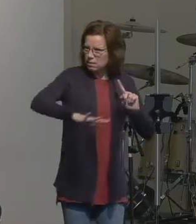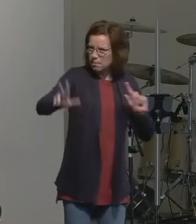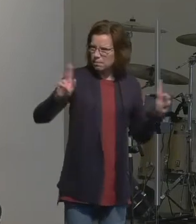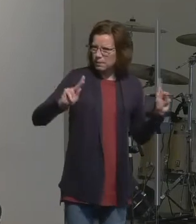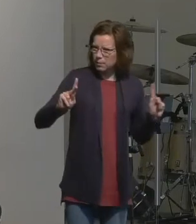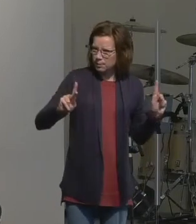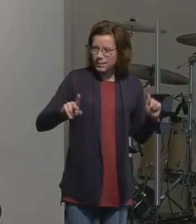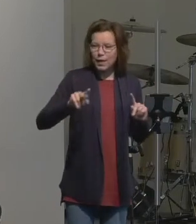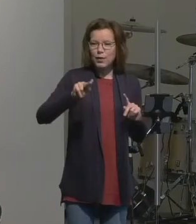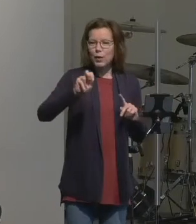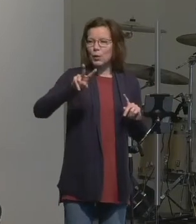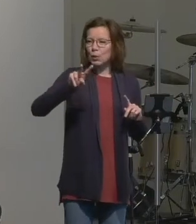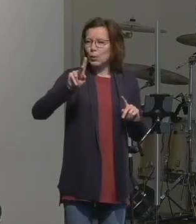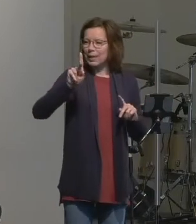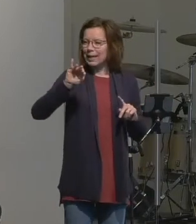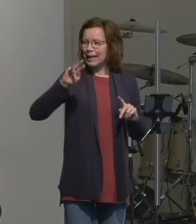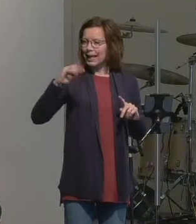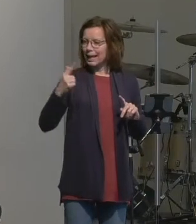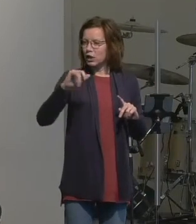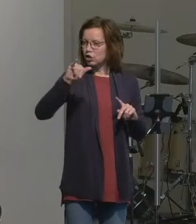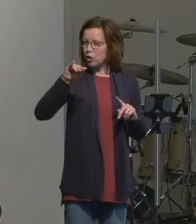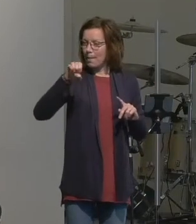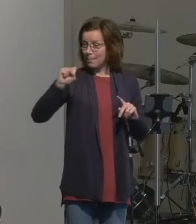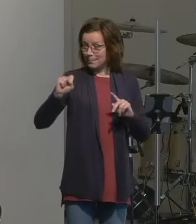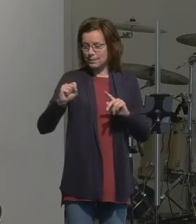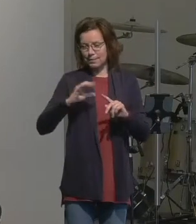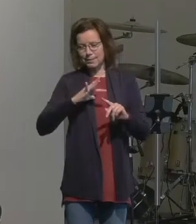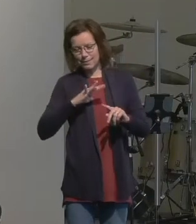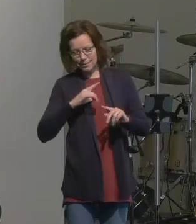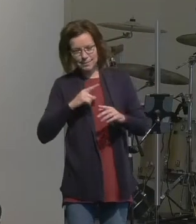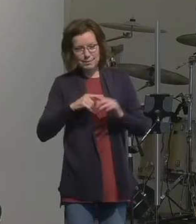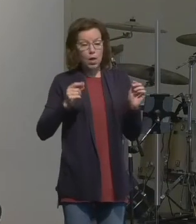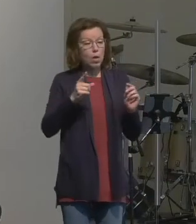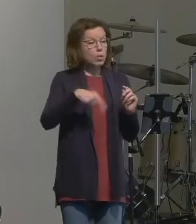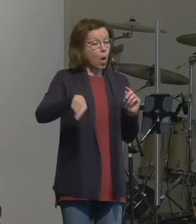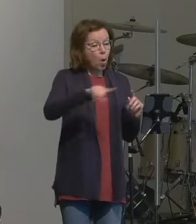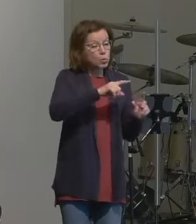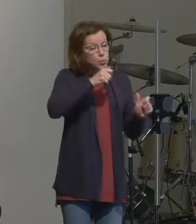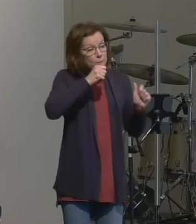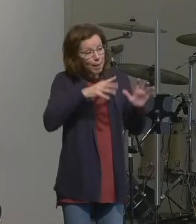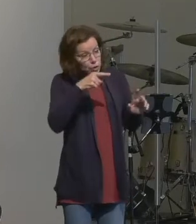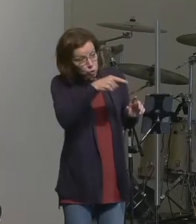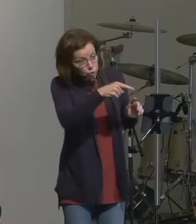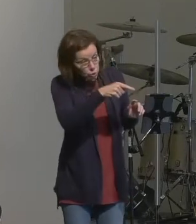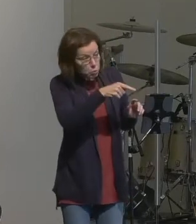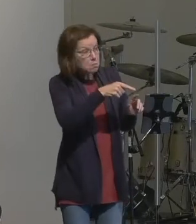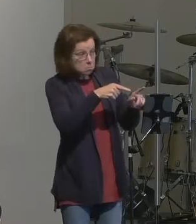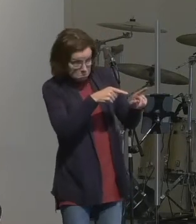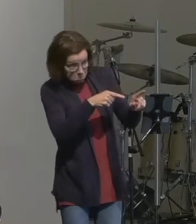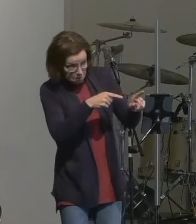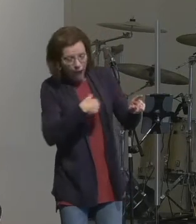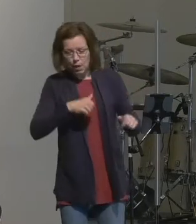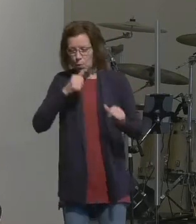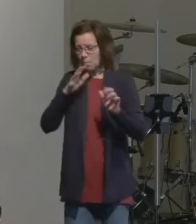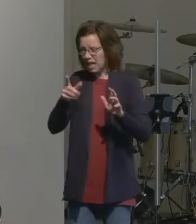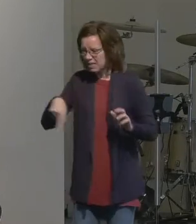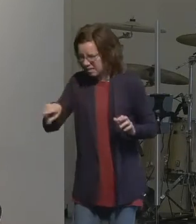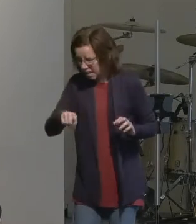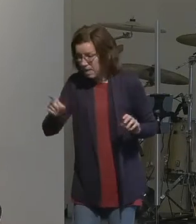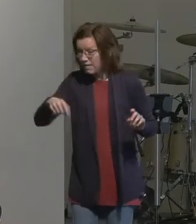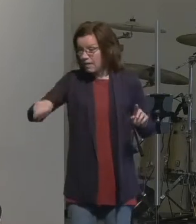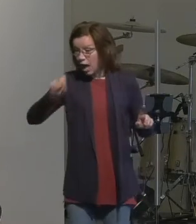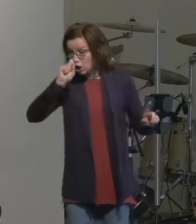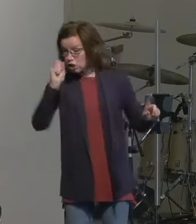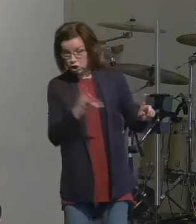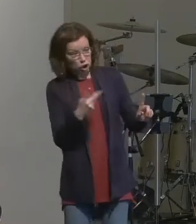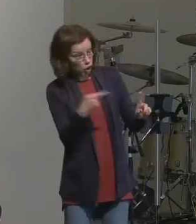it a little more flowy it says I will bless those who bless you and curse those who curse you and some of us love that we're like if they don't